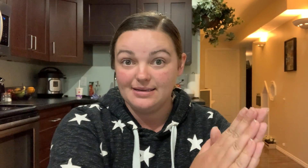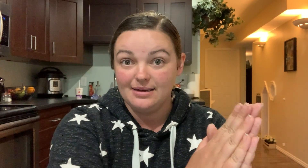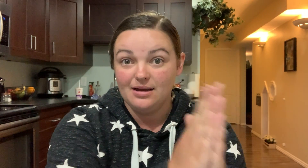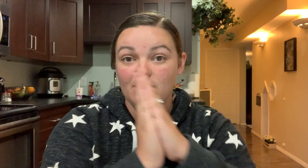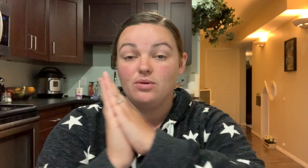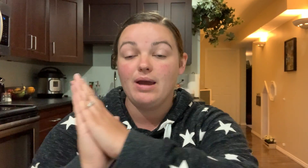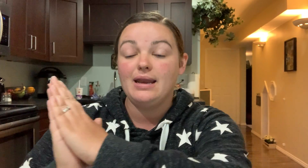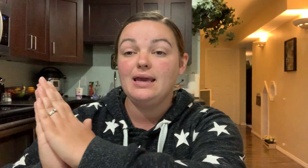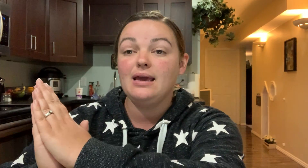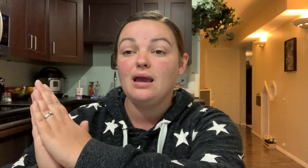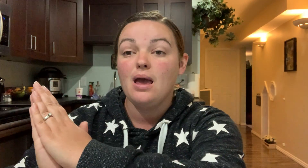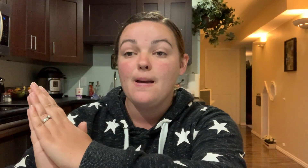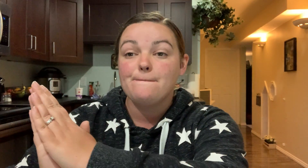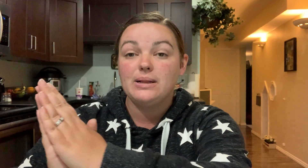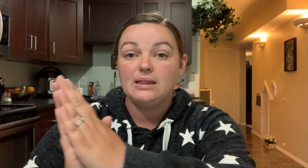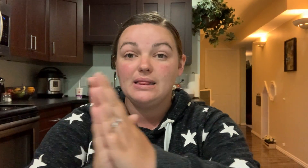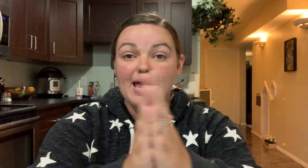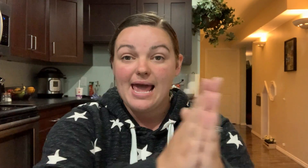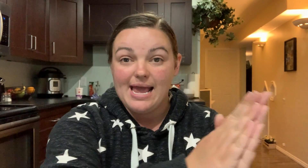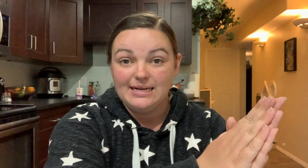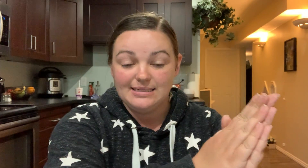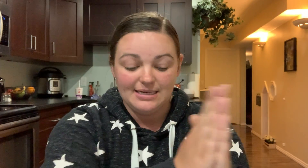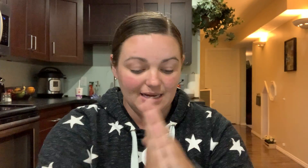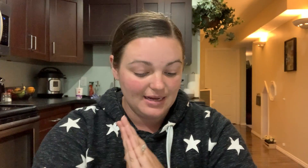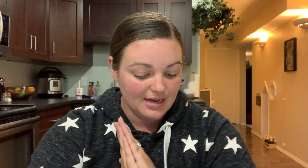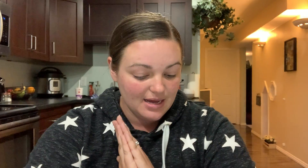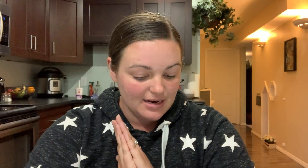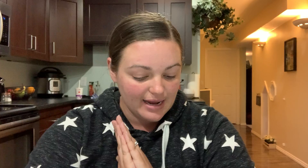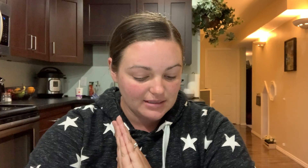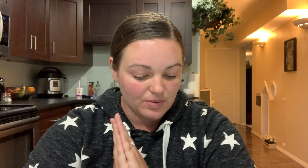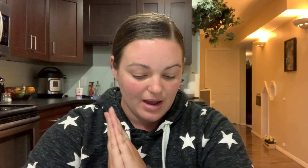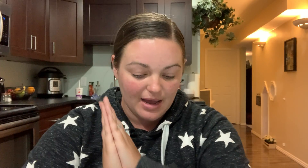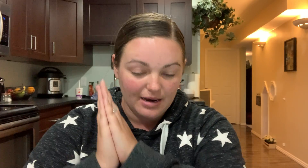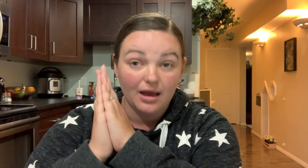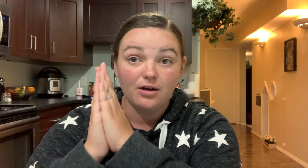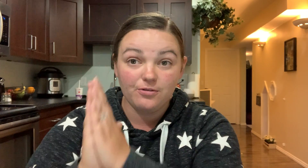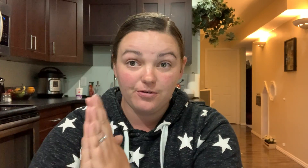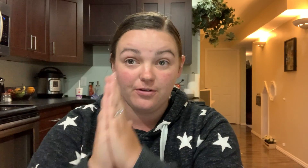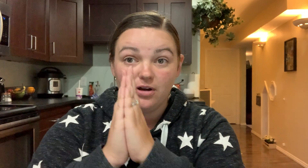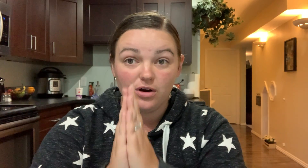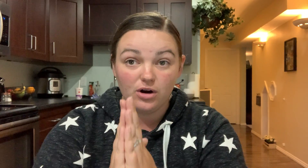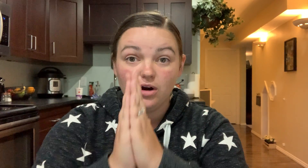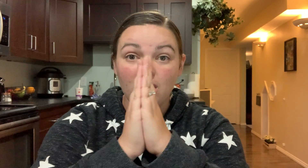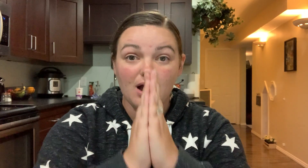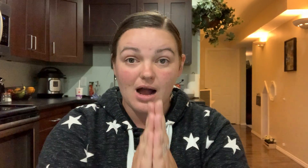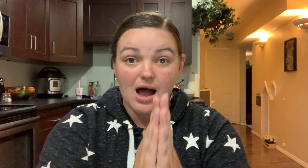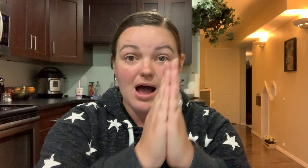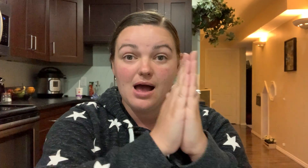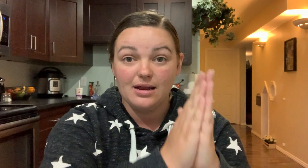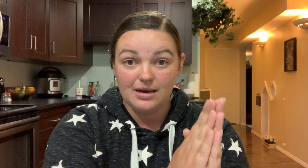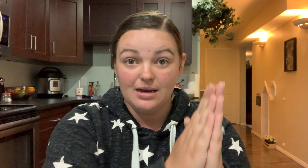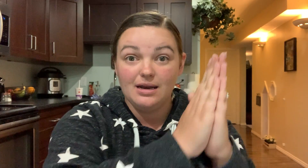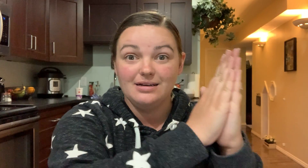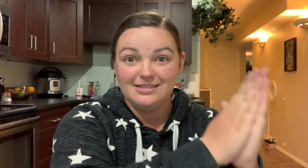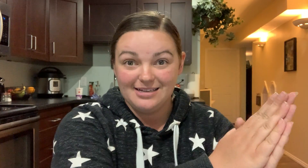ready plate plate next one f r a n t